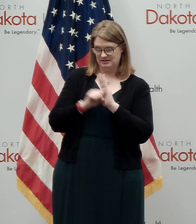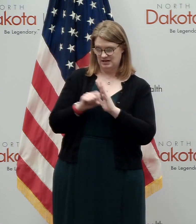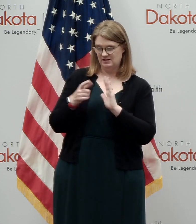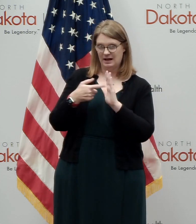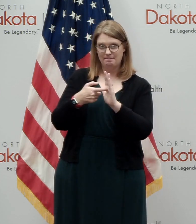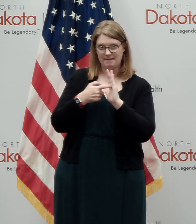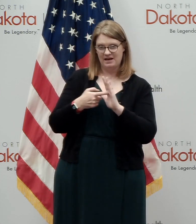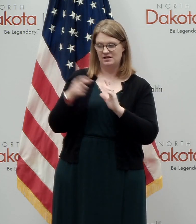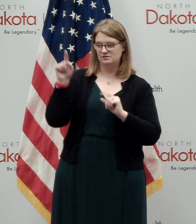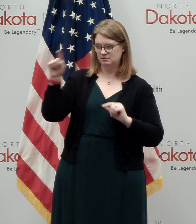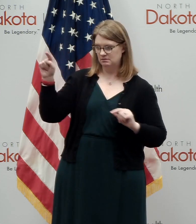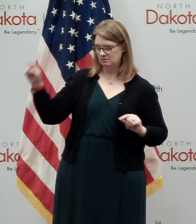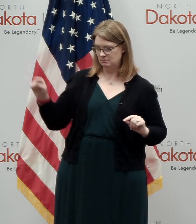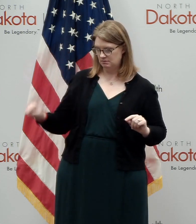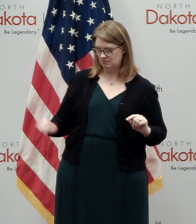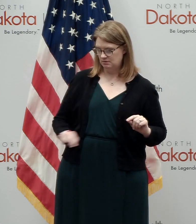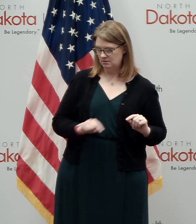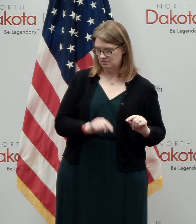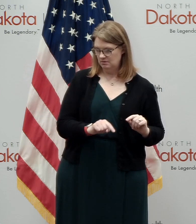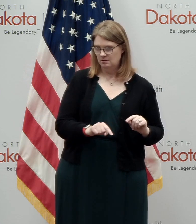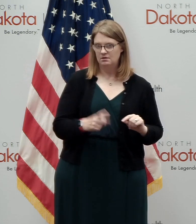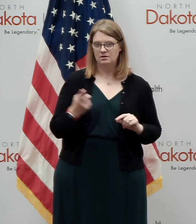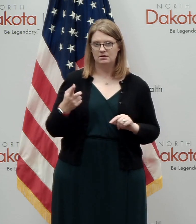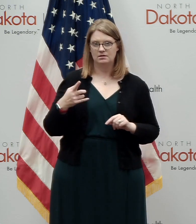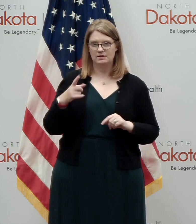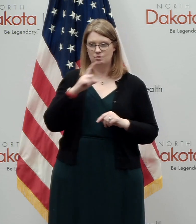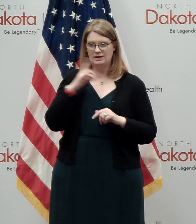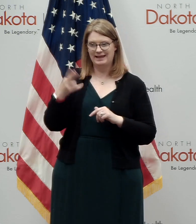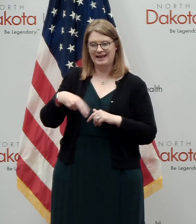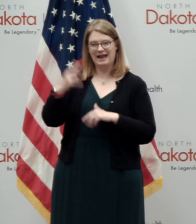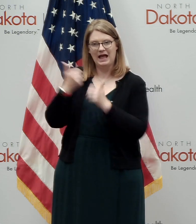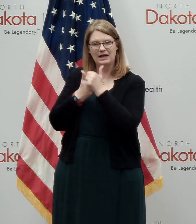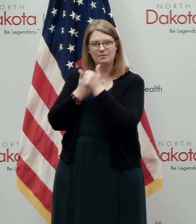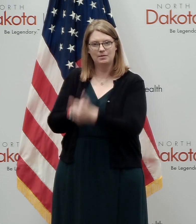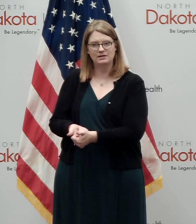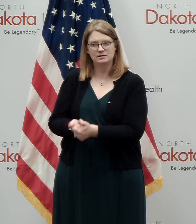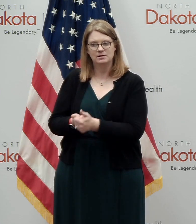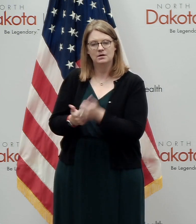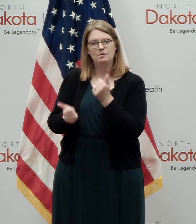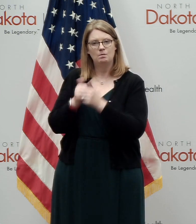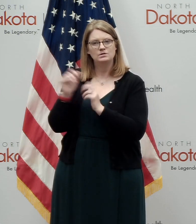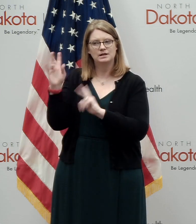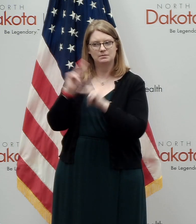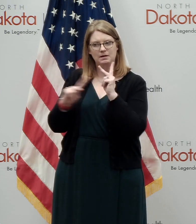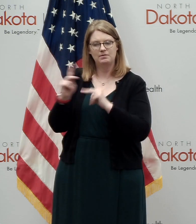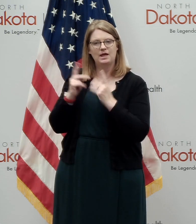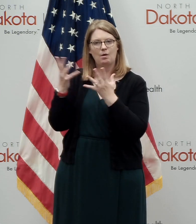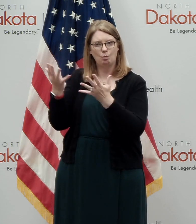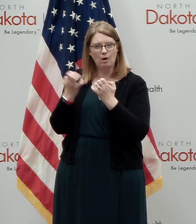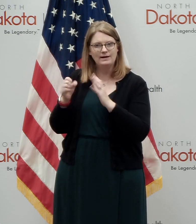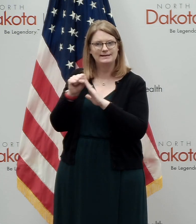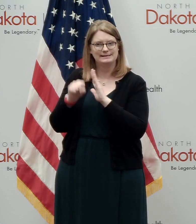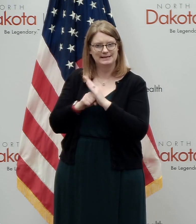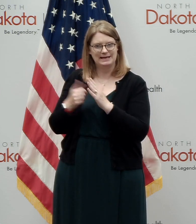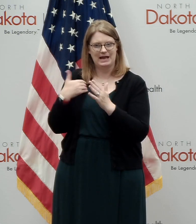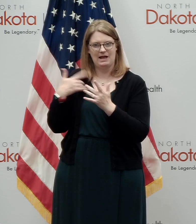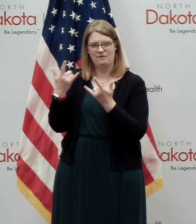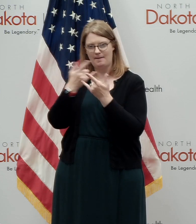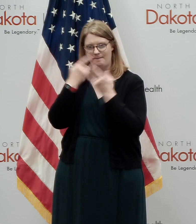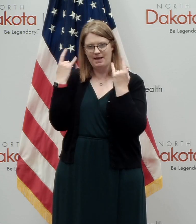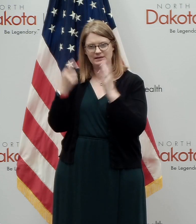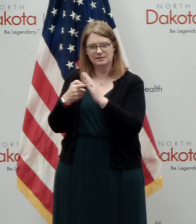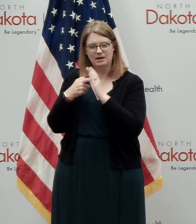mandates. Well, the States that had those mandates and had high compliance probably had a majority of the people that wanted the state to have a mask mandate.